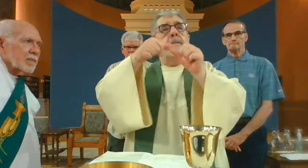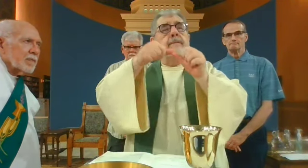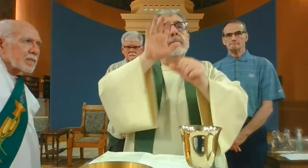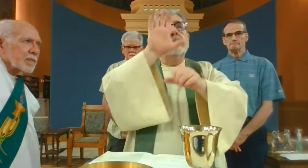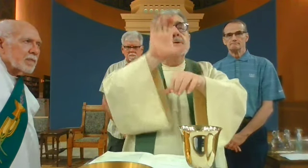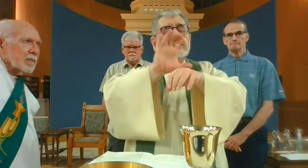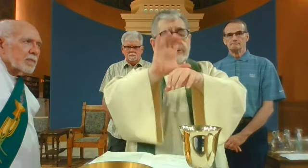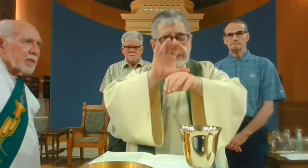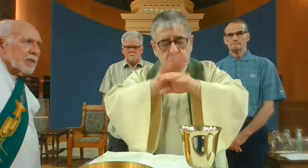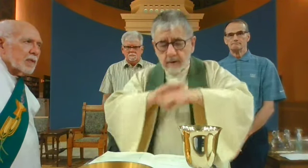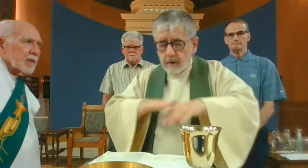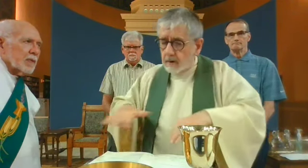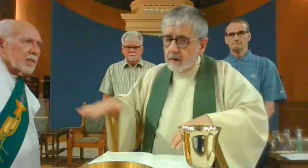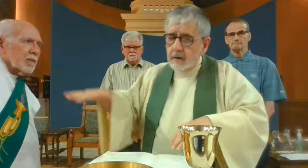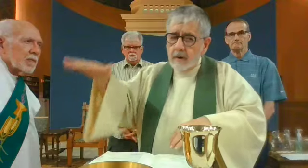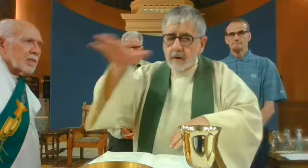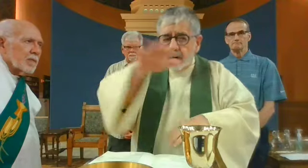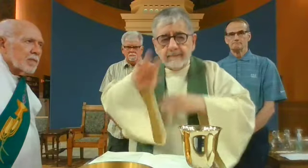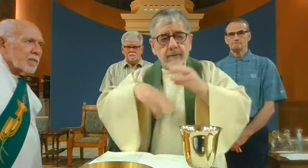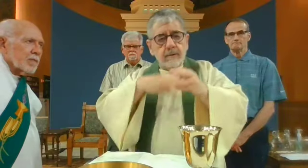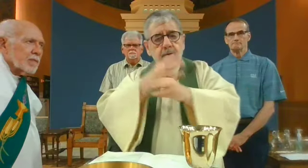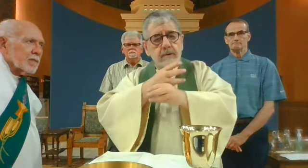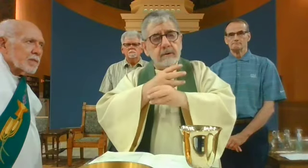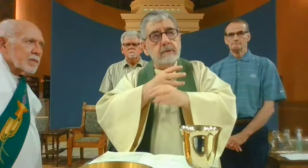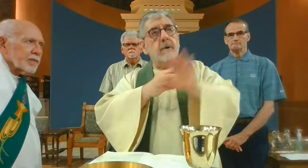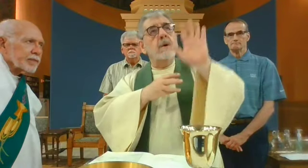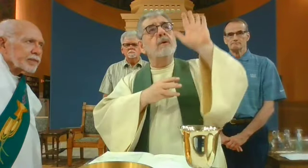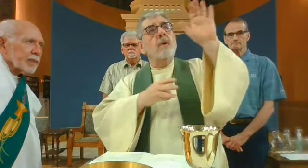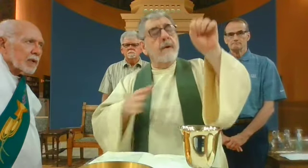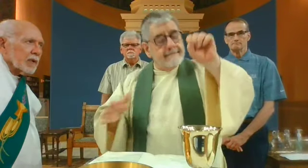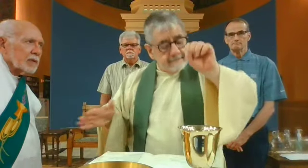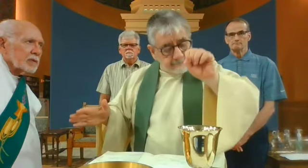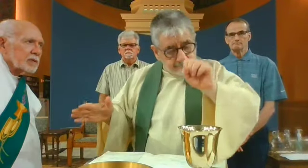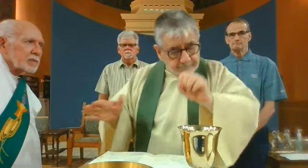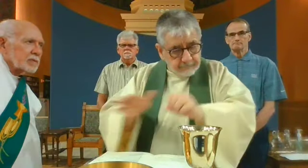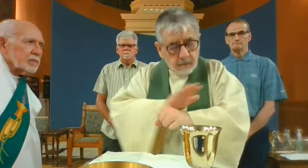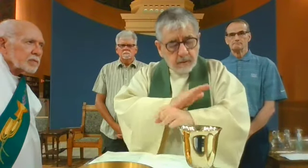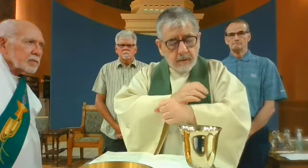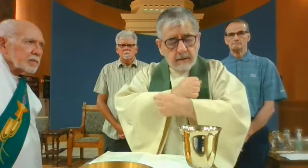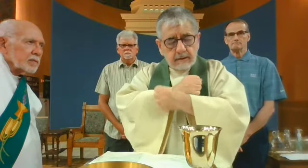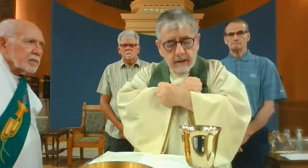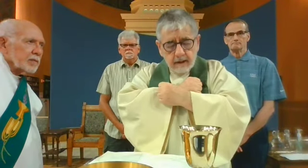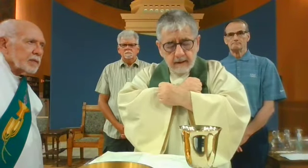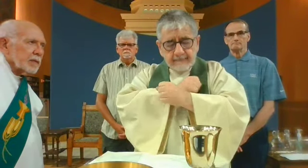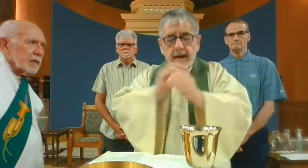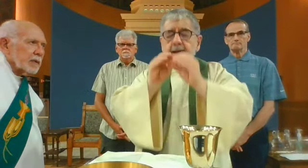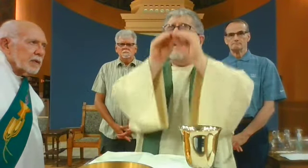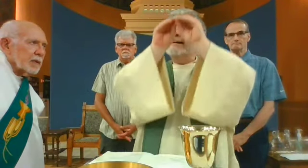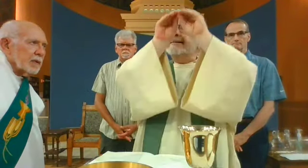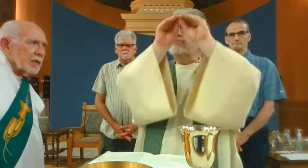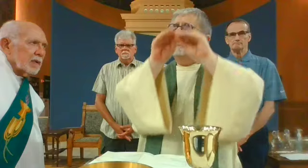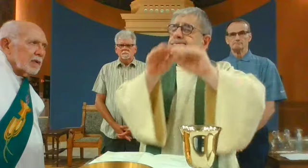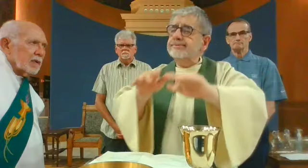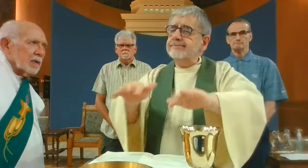Remember, Lord, your church spread throughout the world and bring her to the fullness of charity